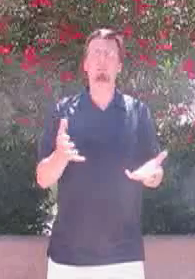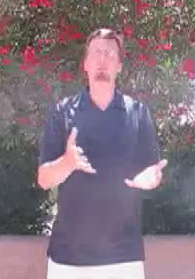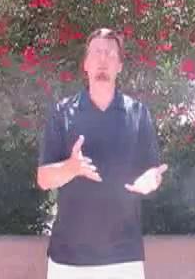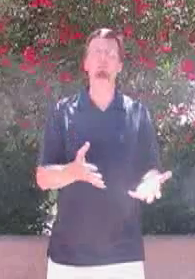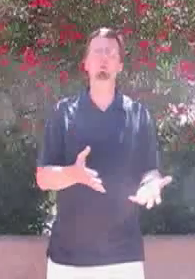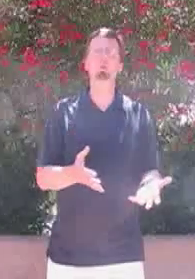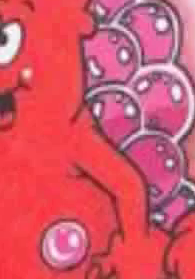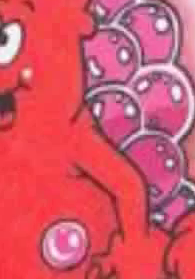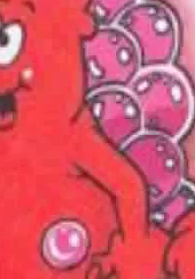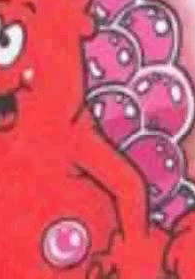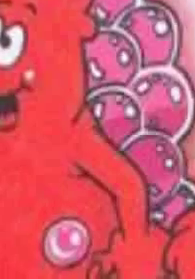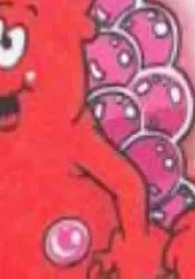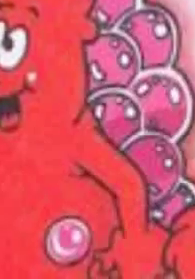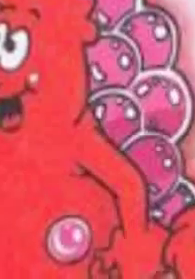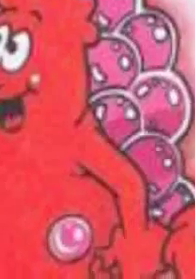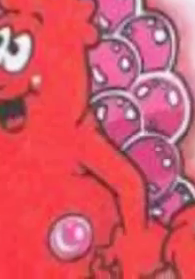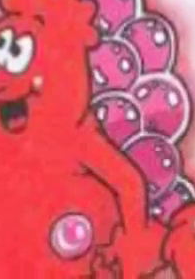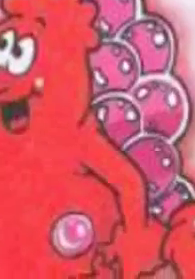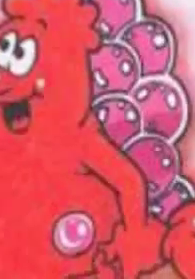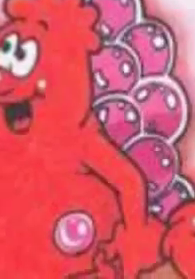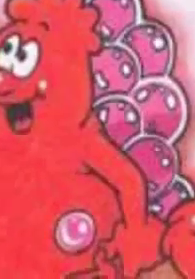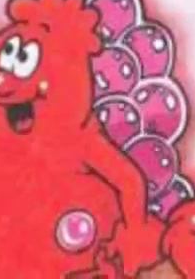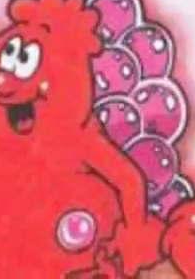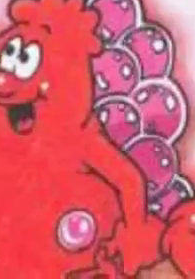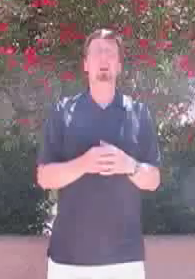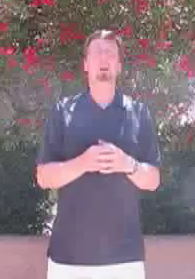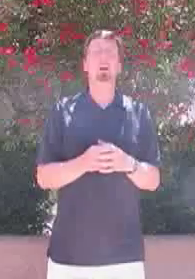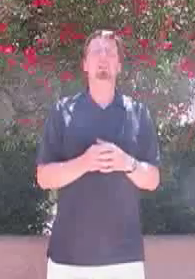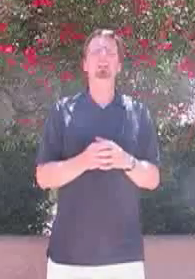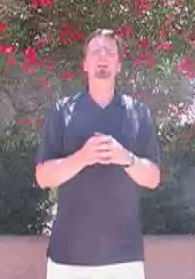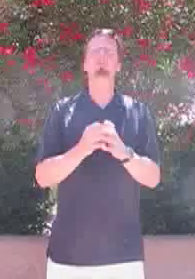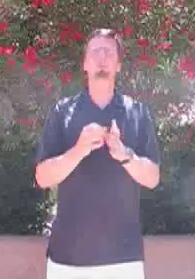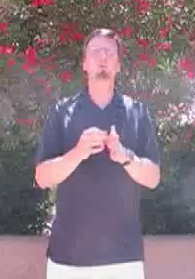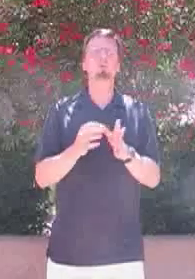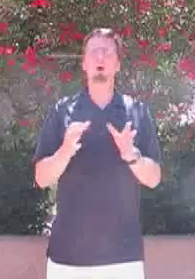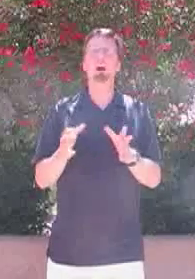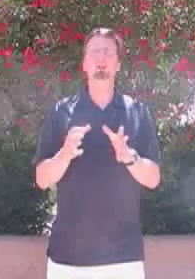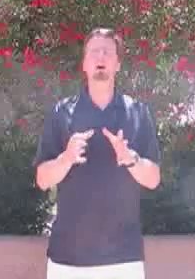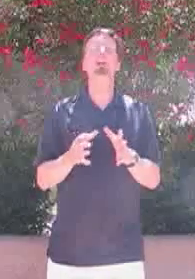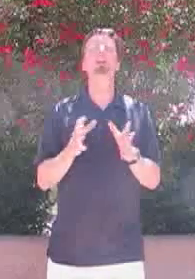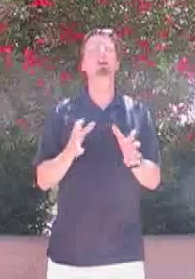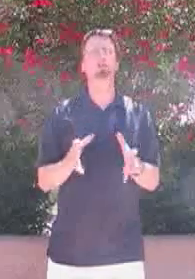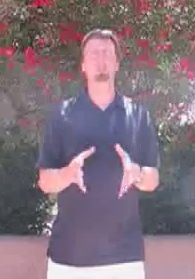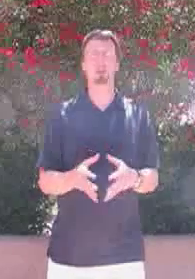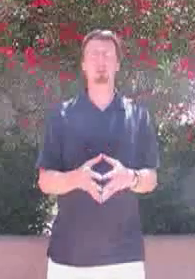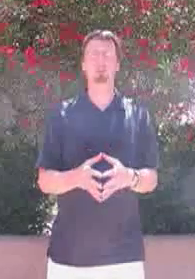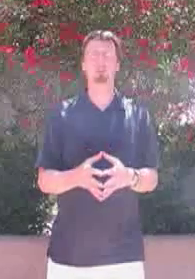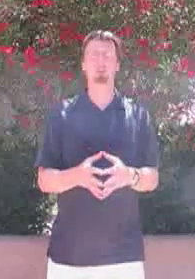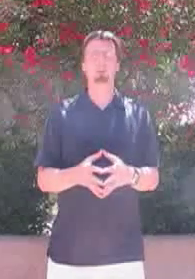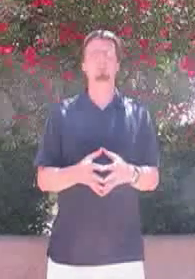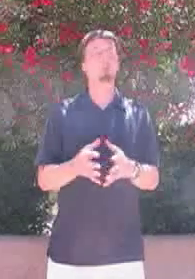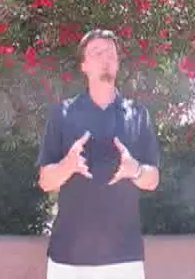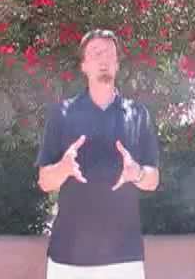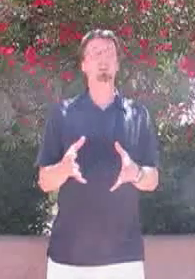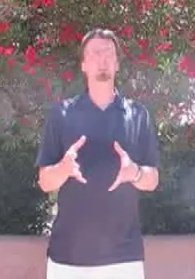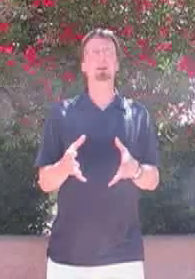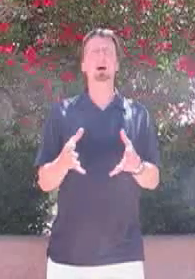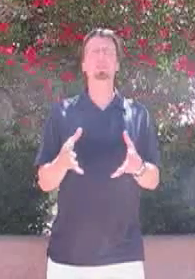help control mood, help carry oxygen that you're breathing right now. Now, they let us move, walk, talk, even help us think. Proteins, like other